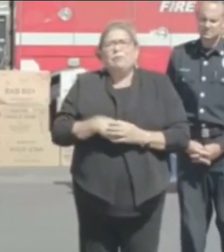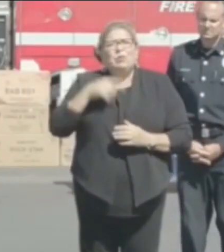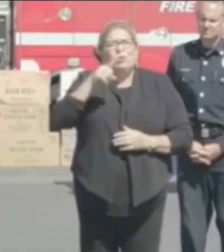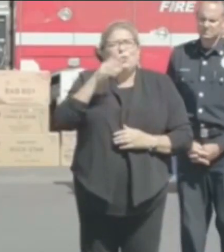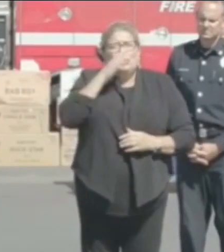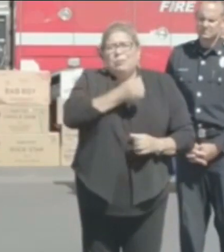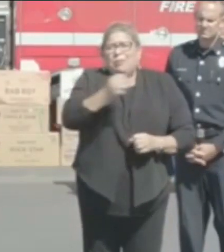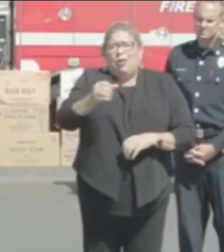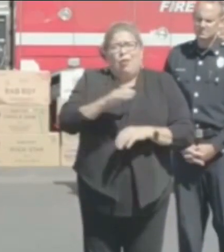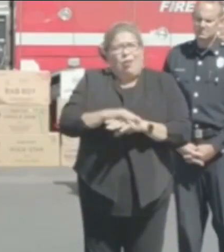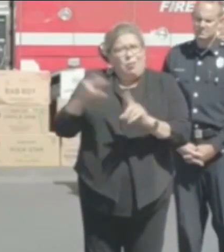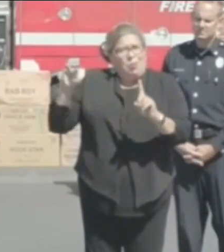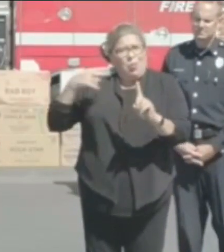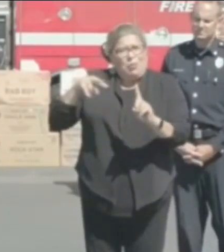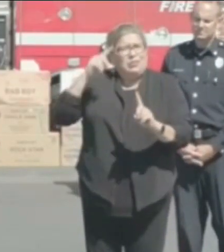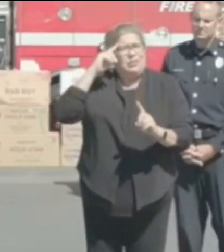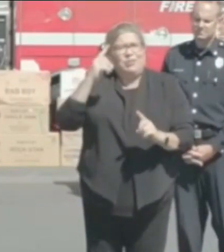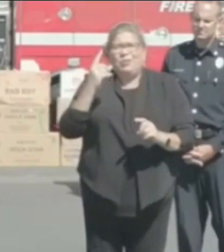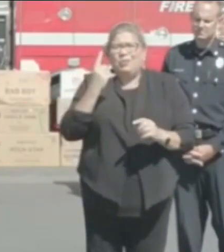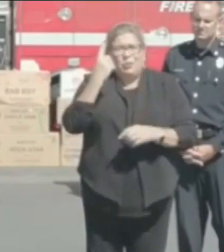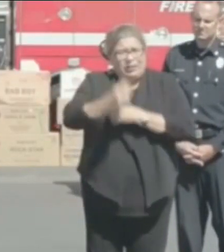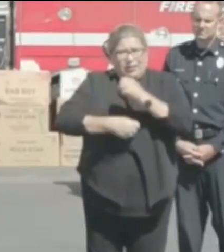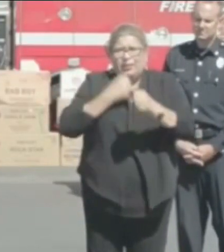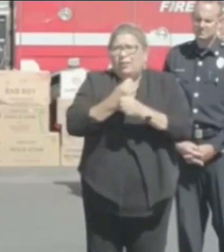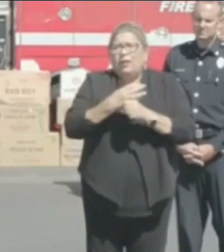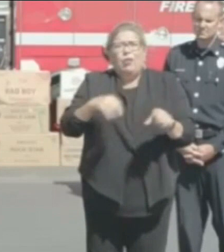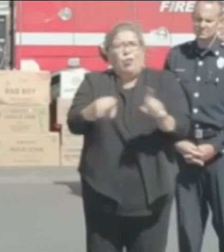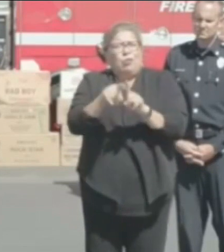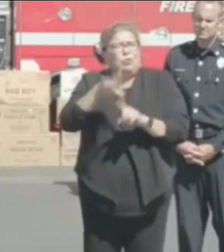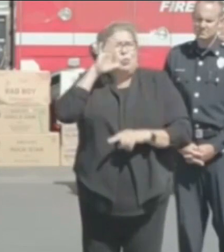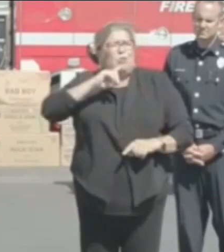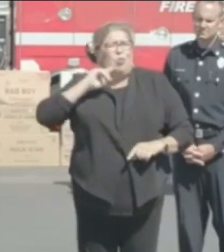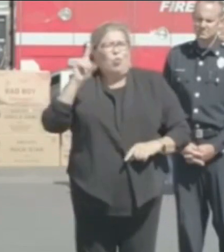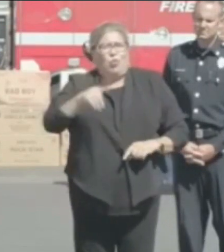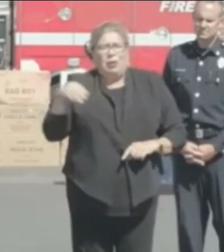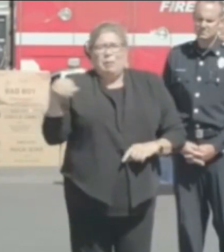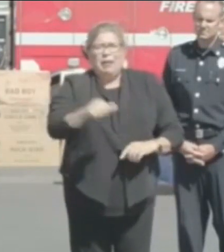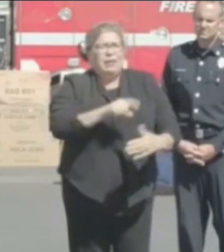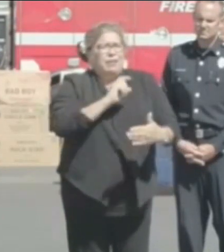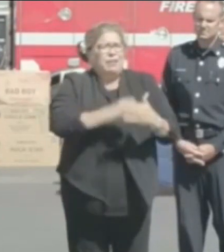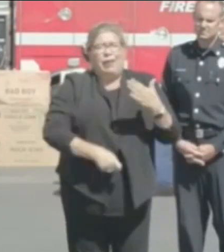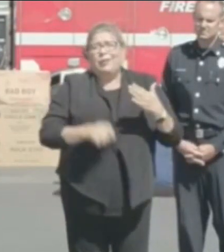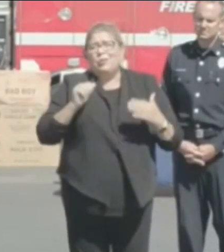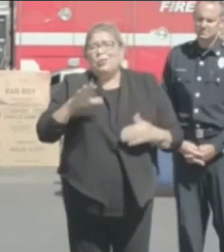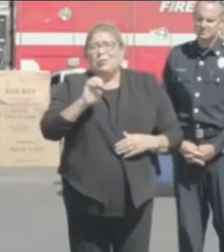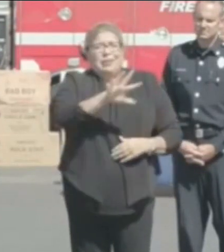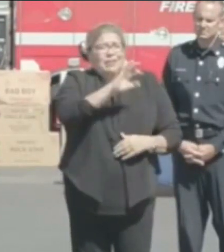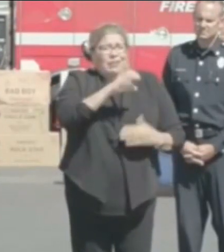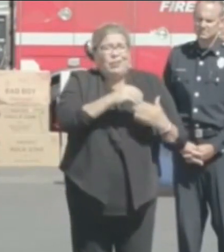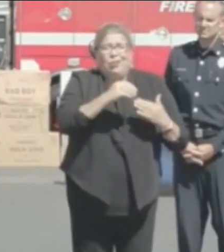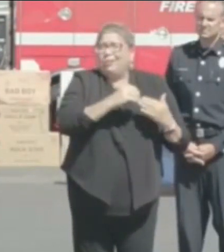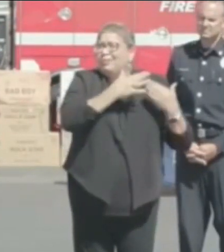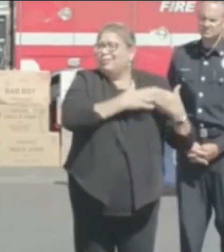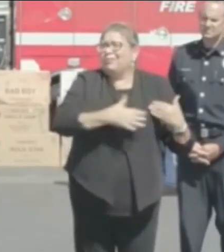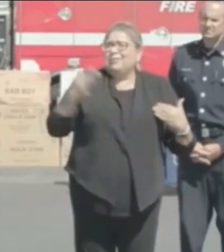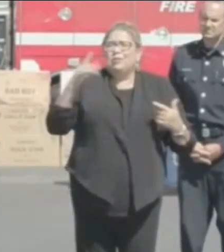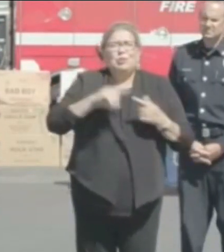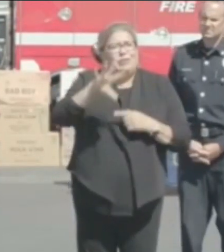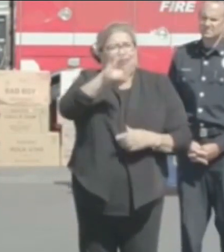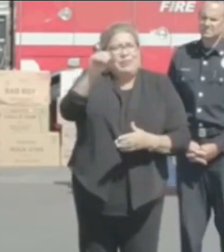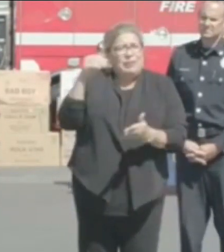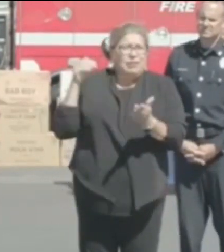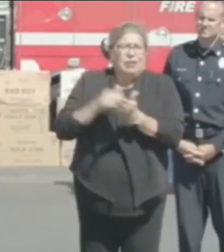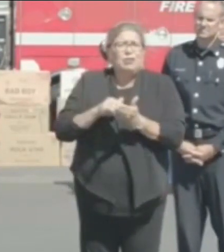probation for a period of one year. And you will be ordered to pay a fine ranging from $500 all the way up to $50